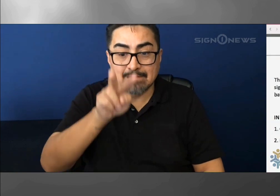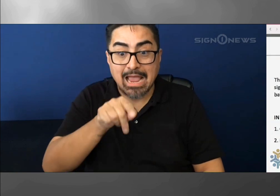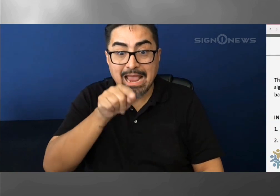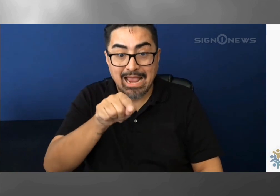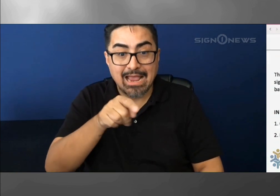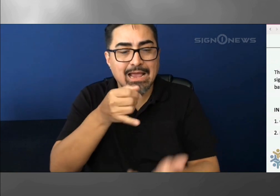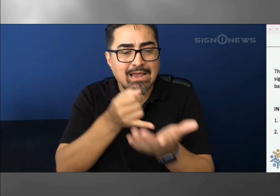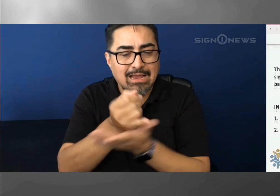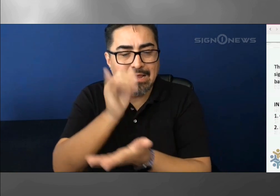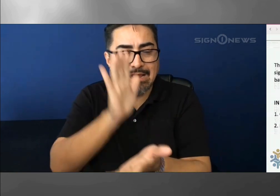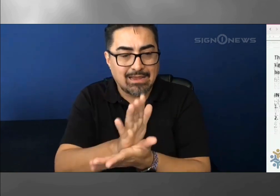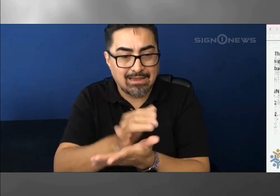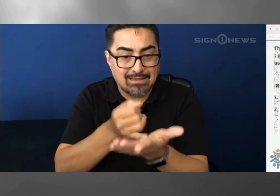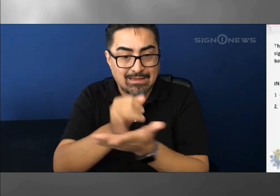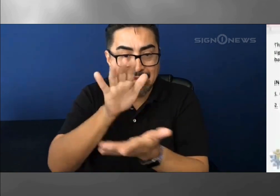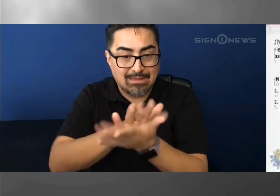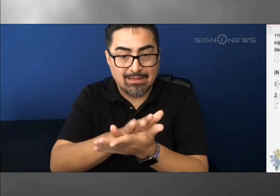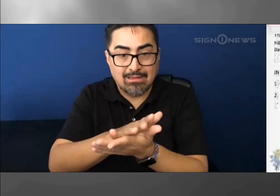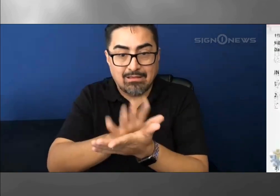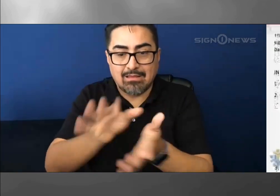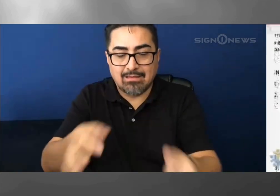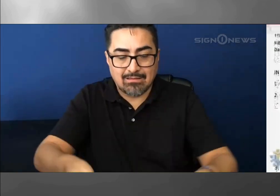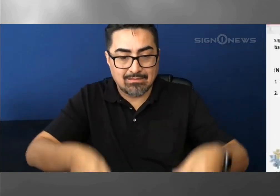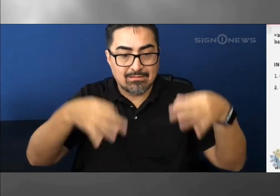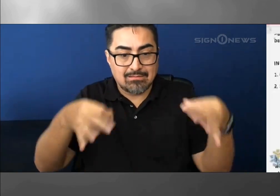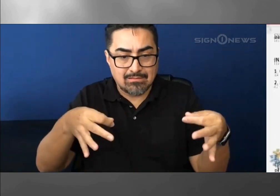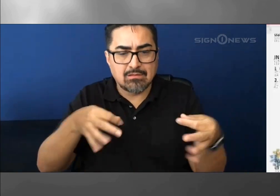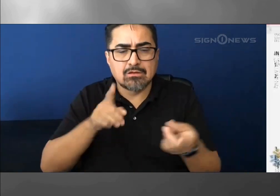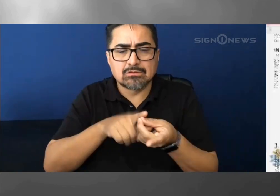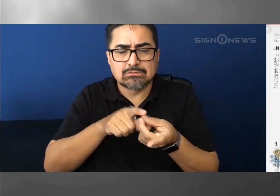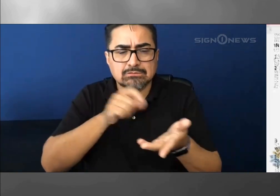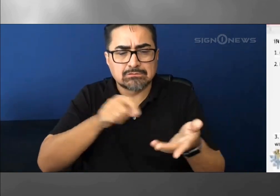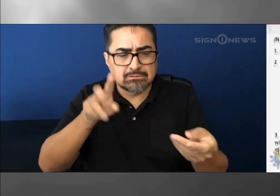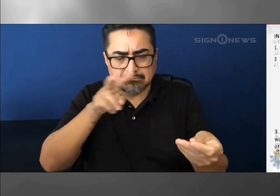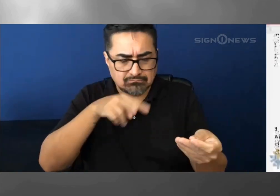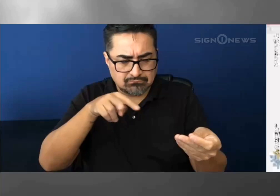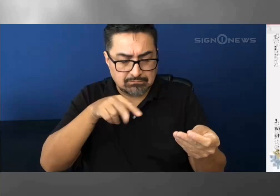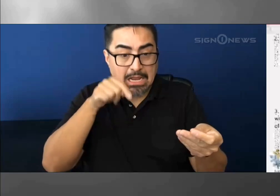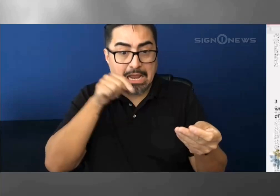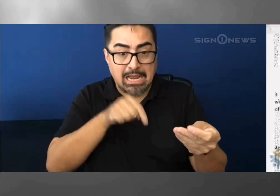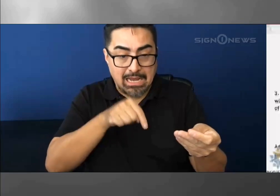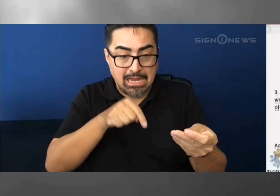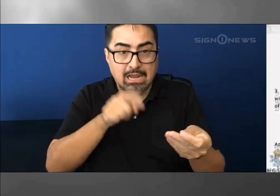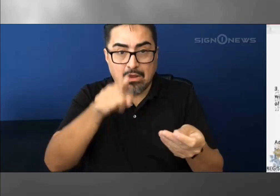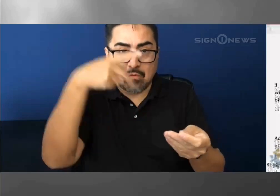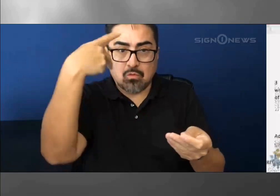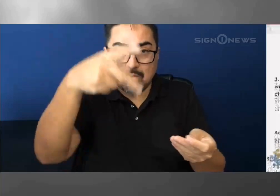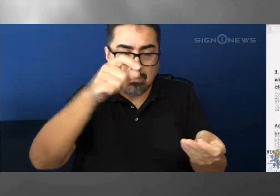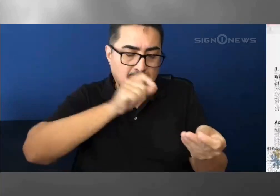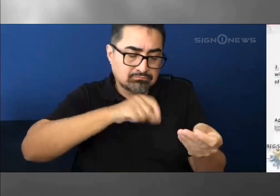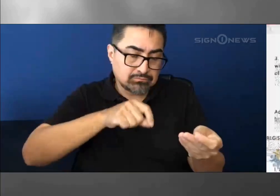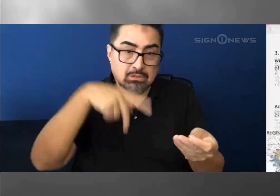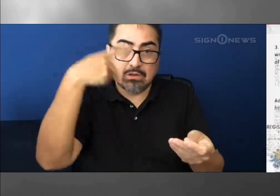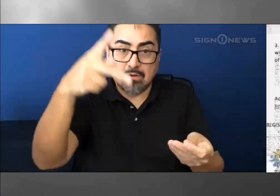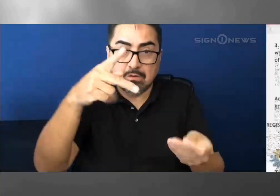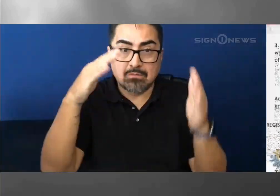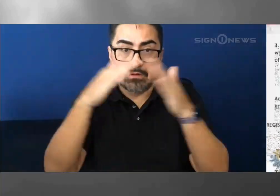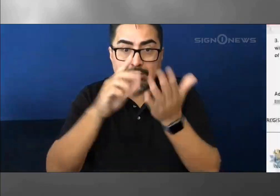will take steps to cure your balance. First, go to this website to find a male